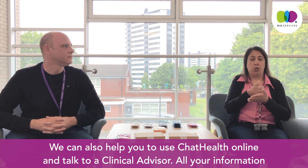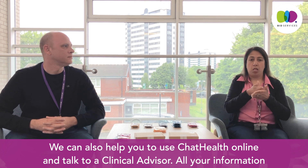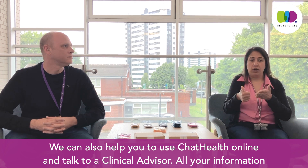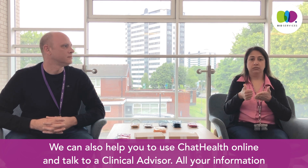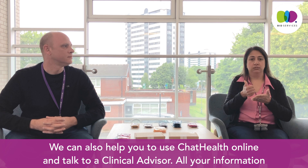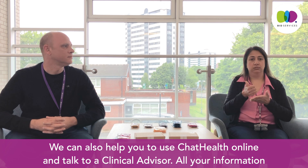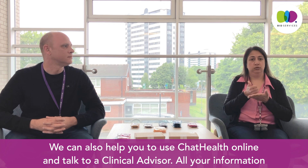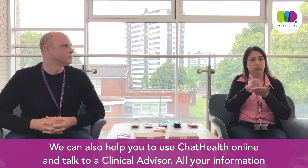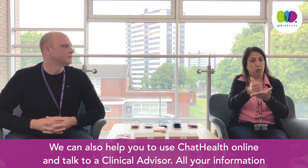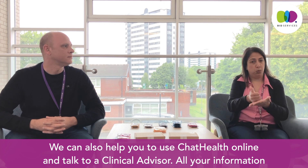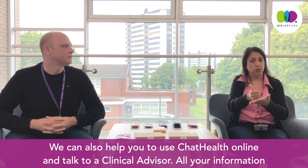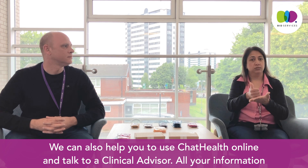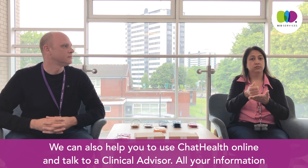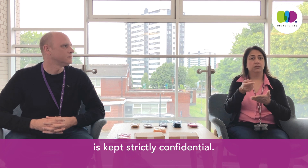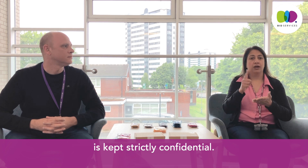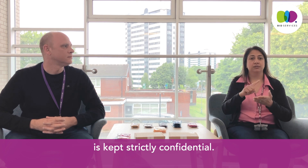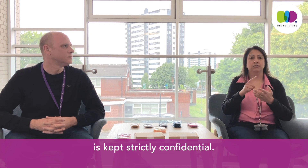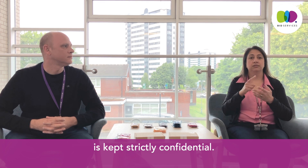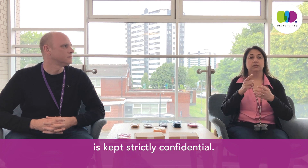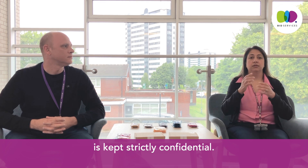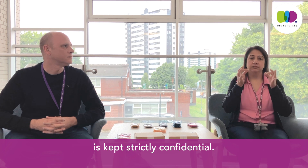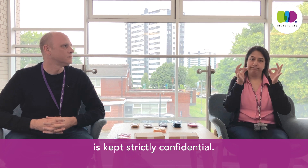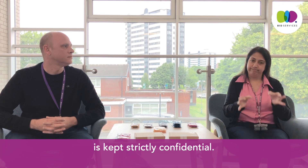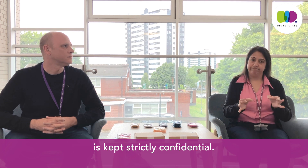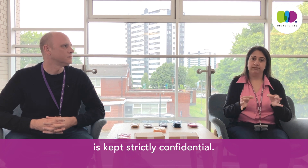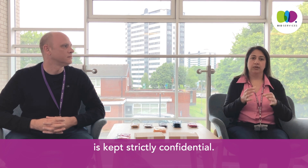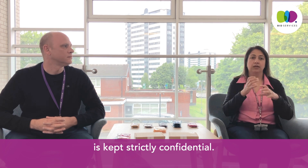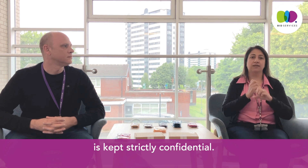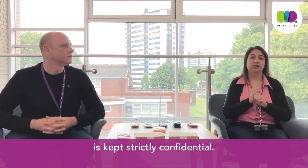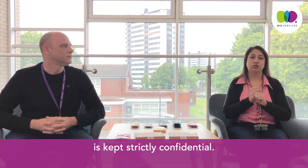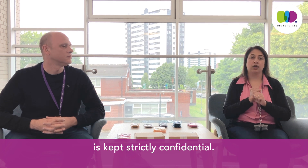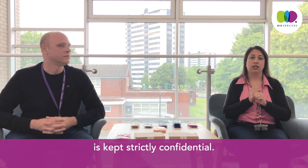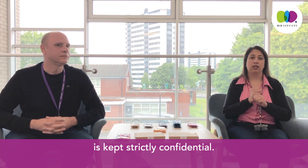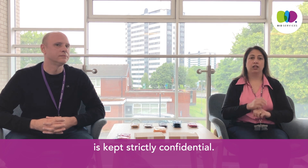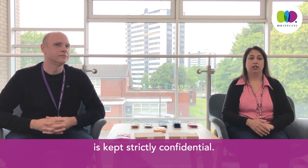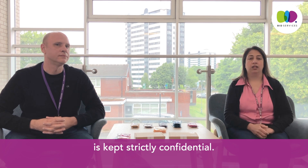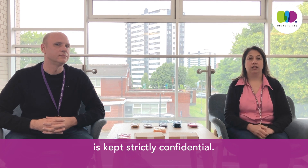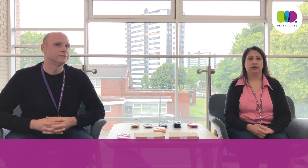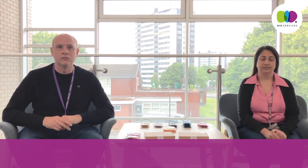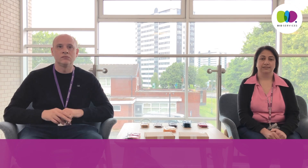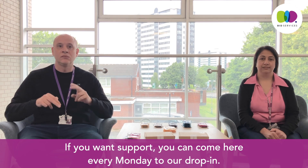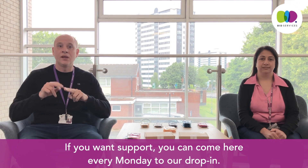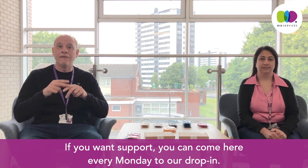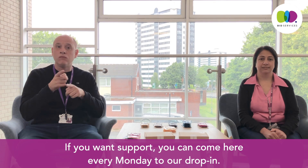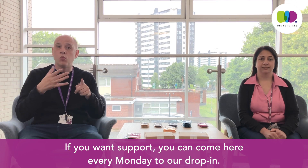All your information is kept strictly confidential. If you want